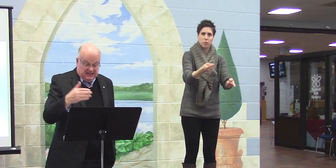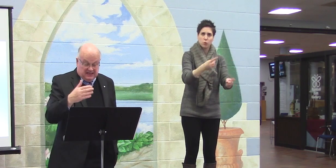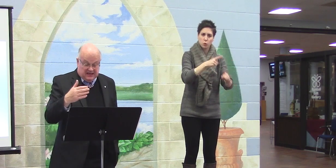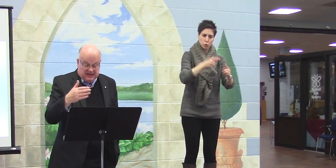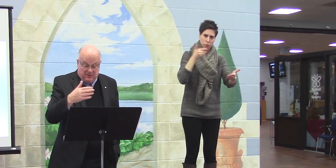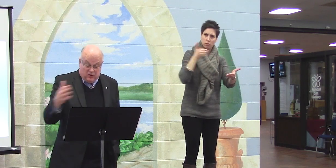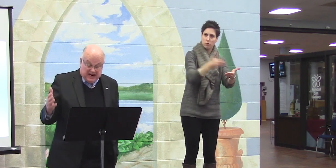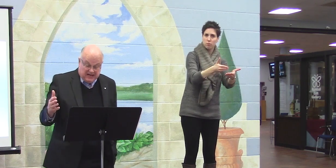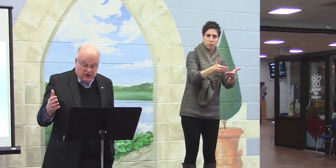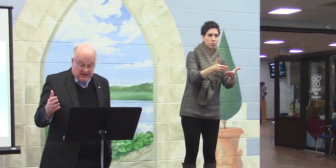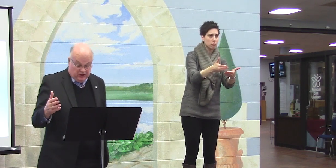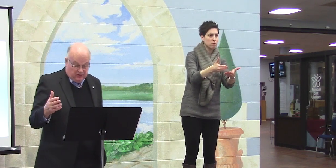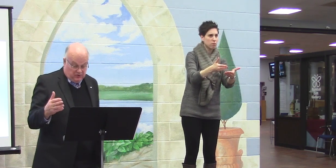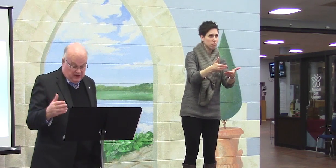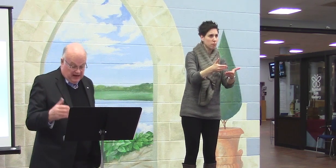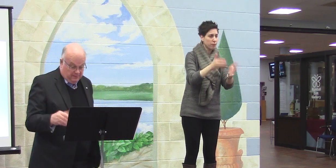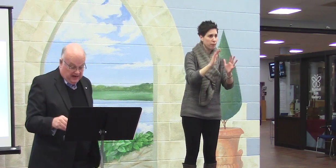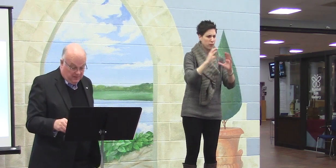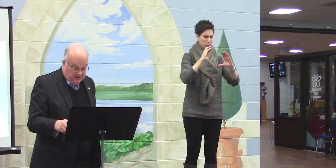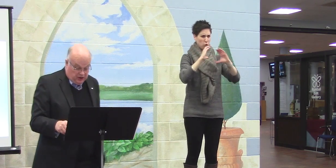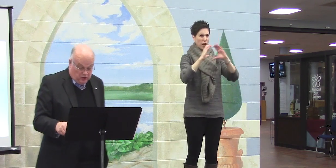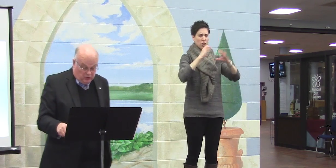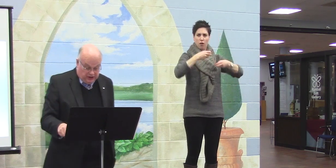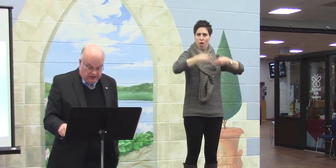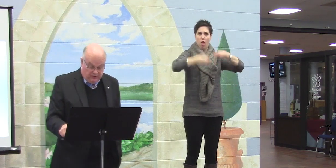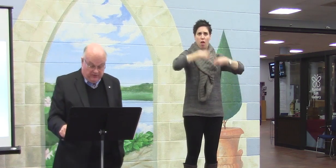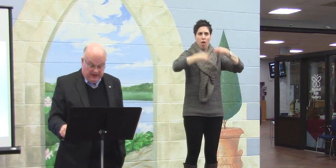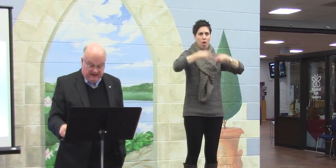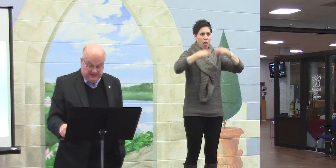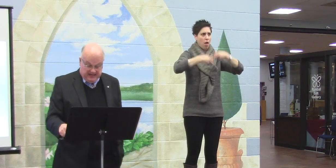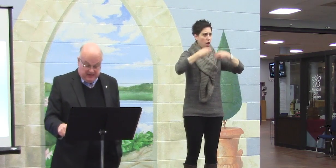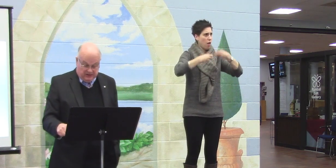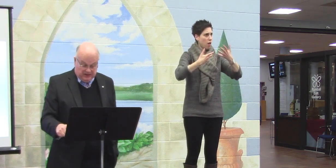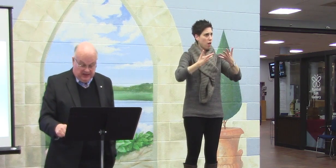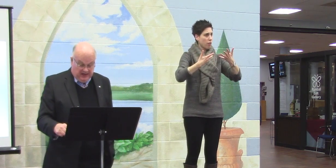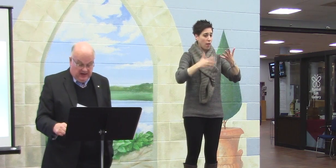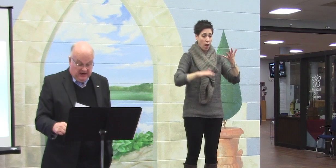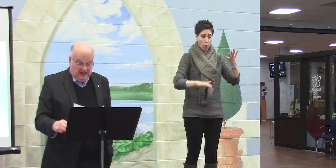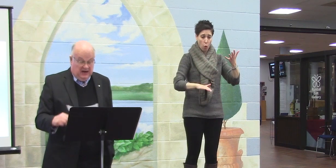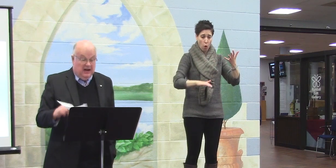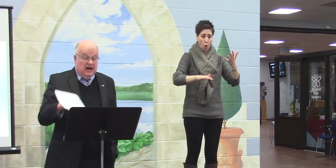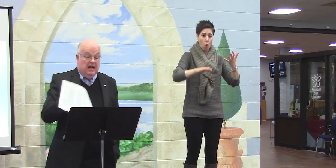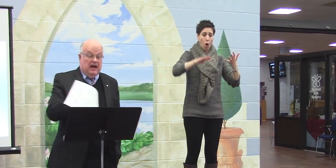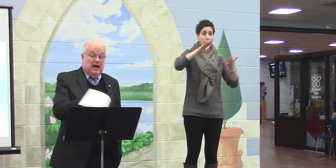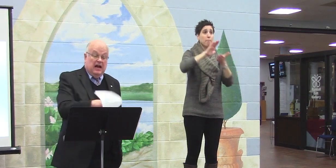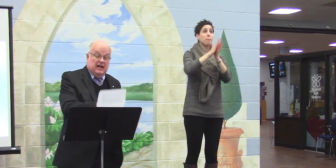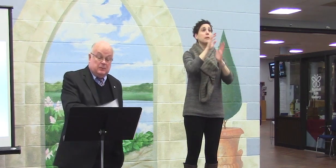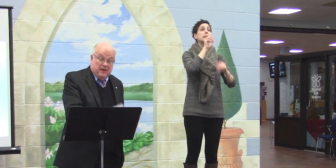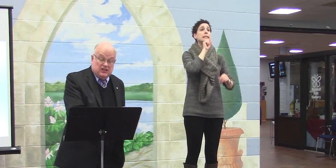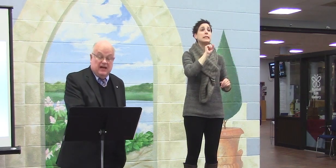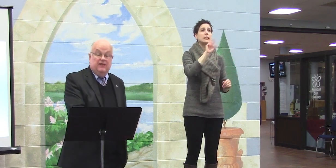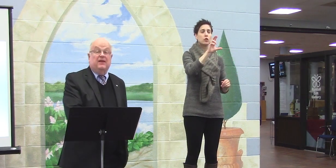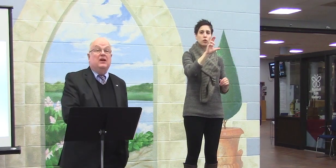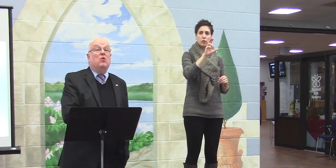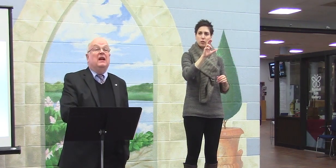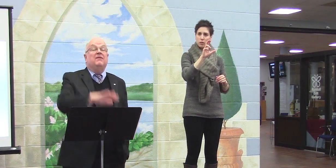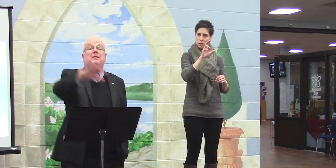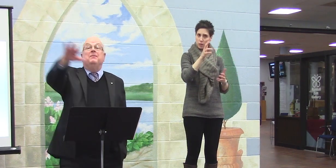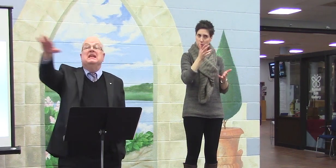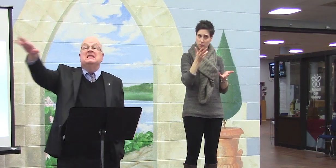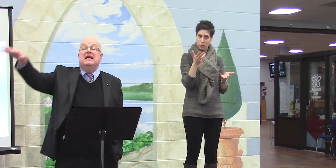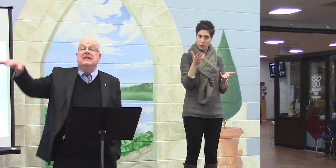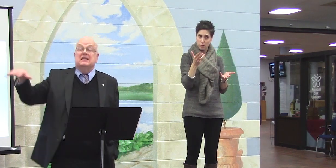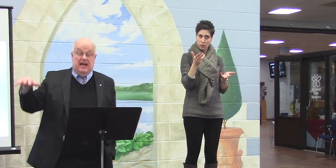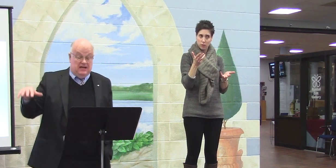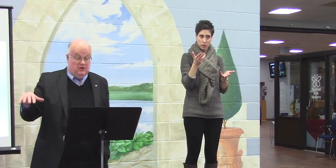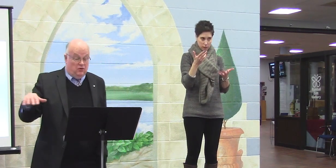This communication issue can become a huge issue for deaf seniors, especially if they don't live